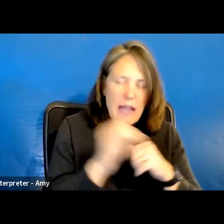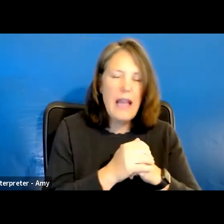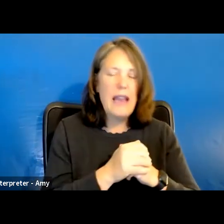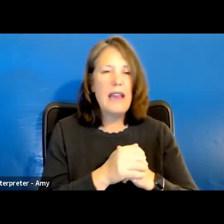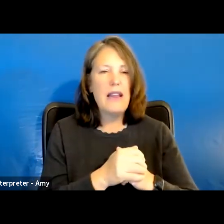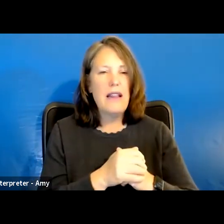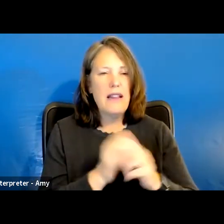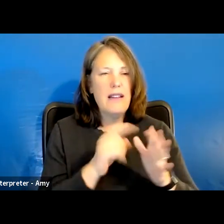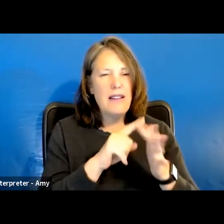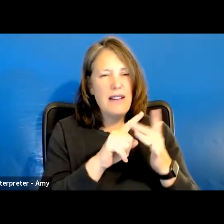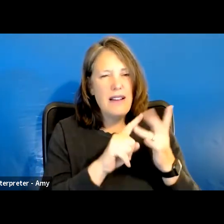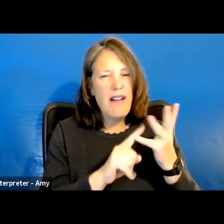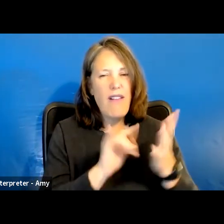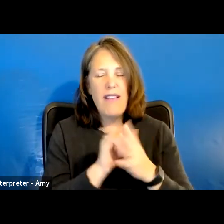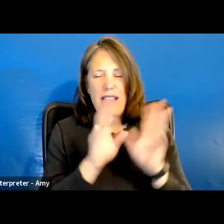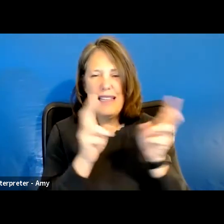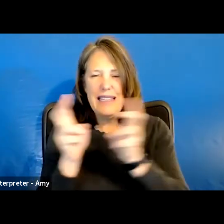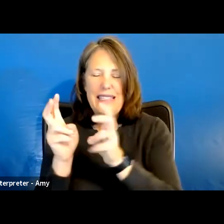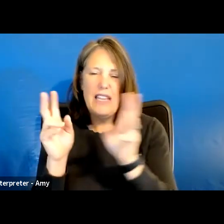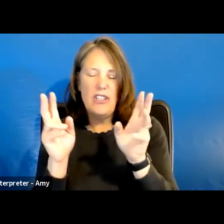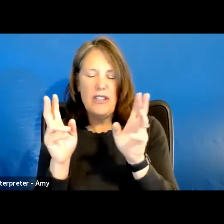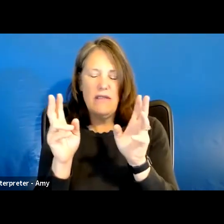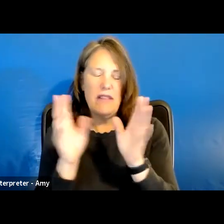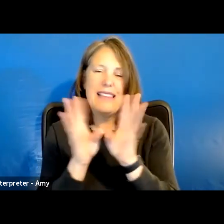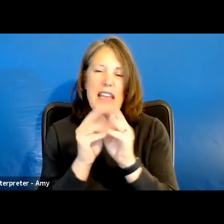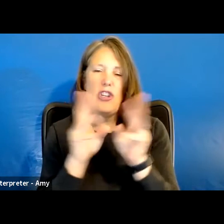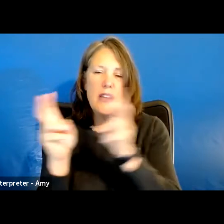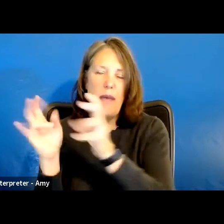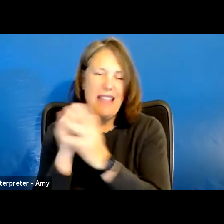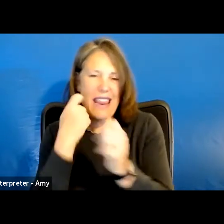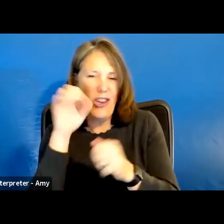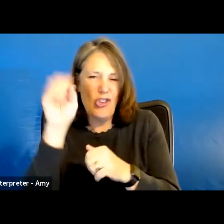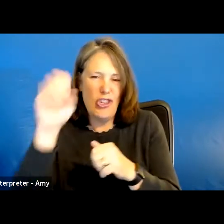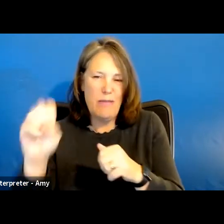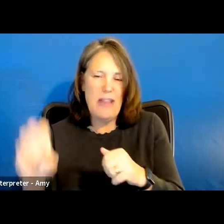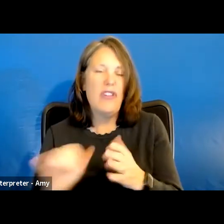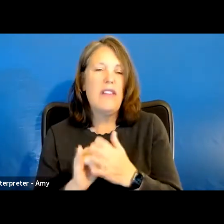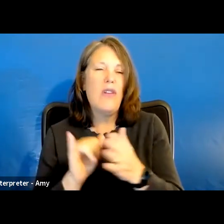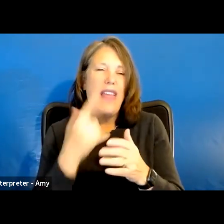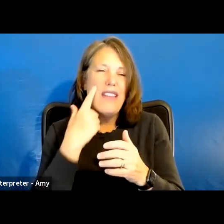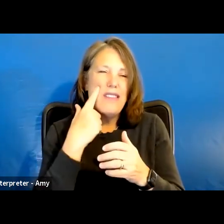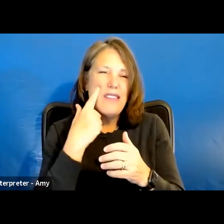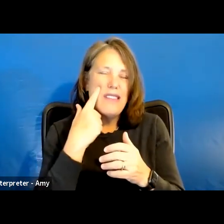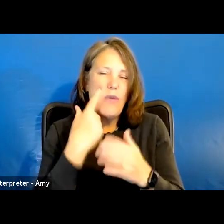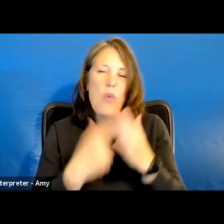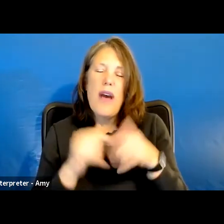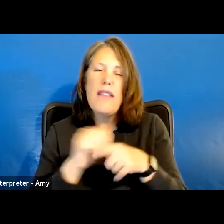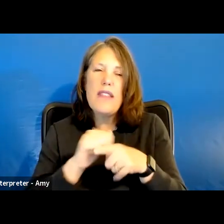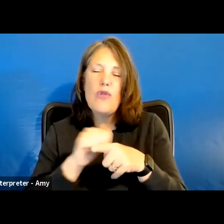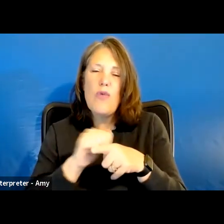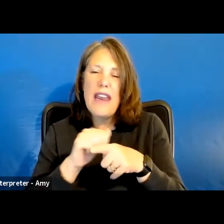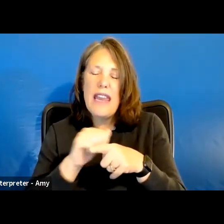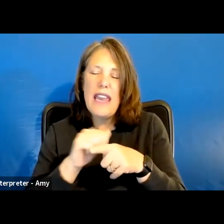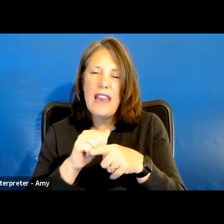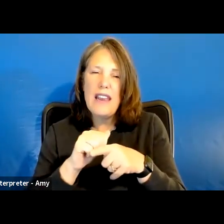These are all the session topics that I just mentioned. So this is what sort of the training homepage looks like if you logged into the training